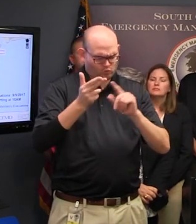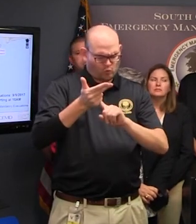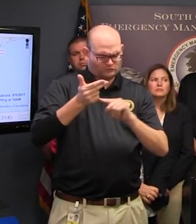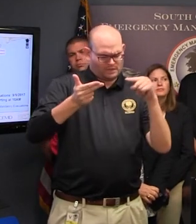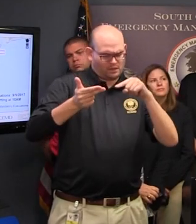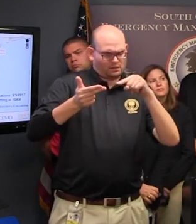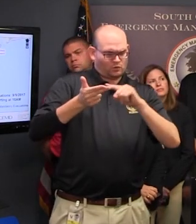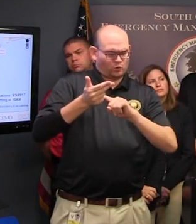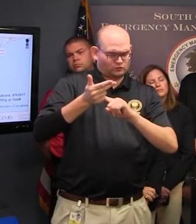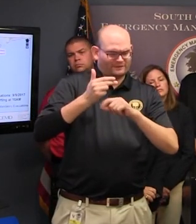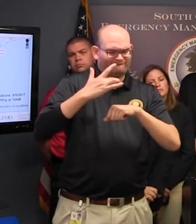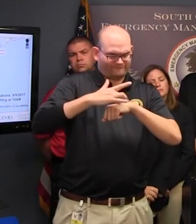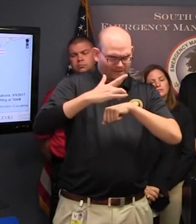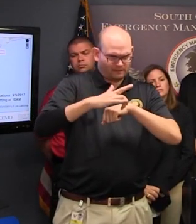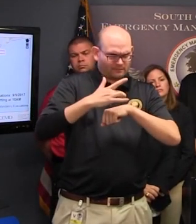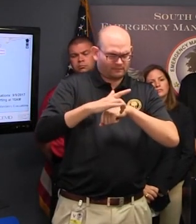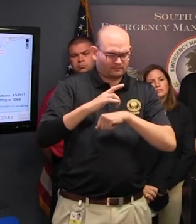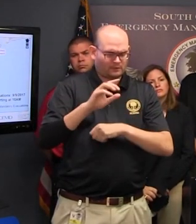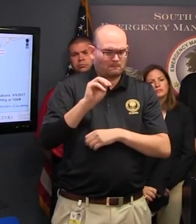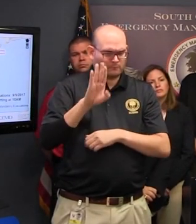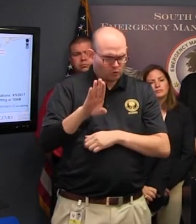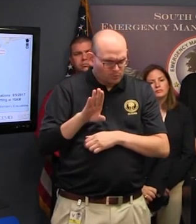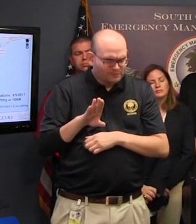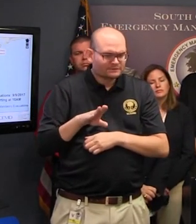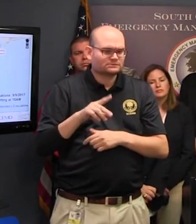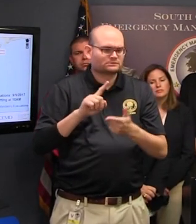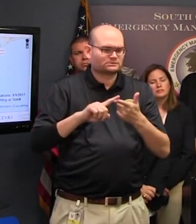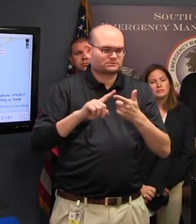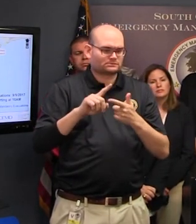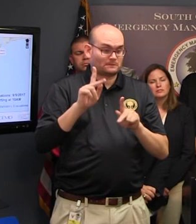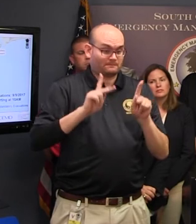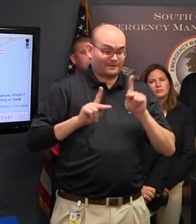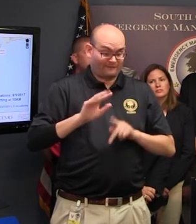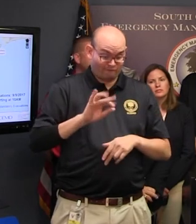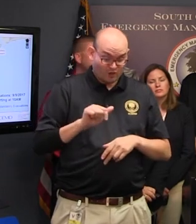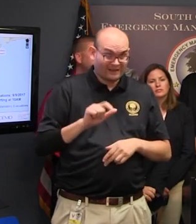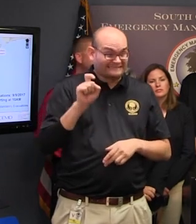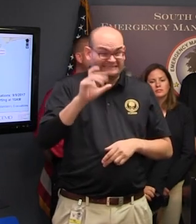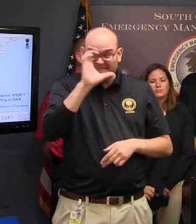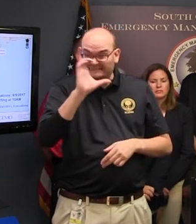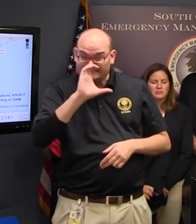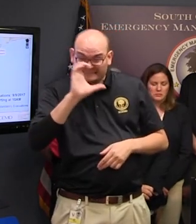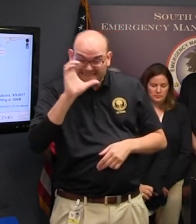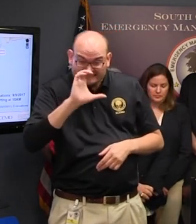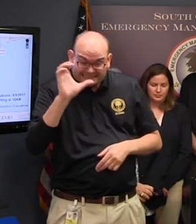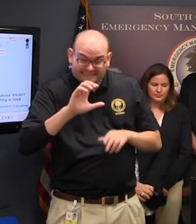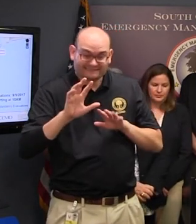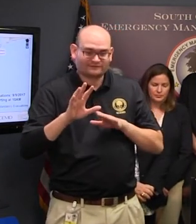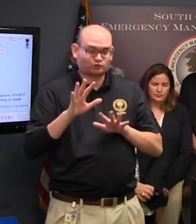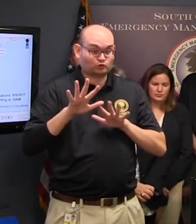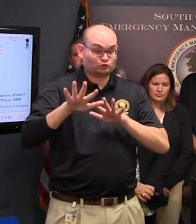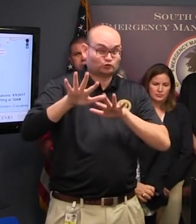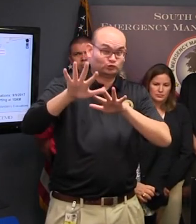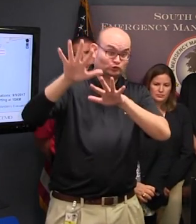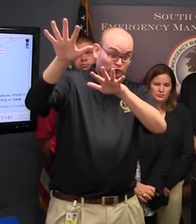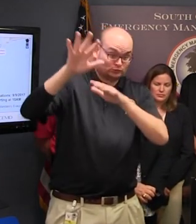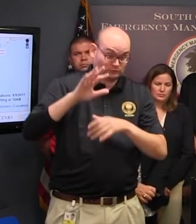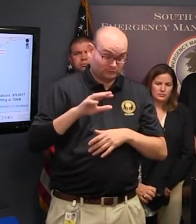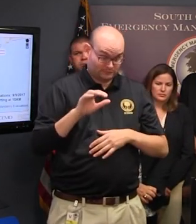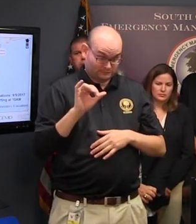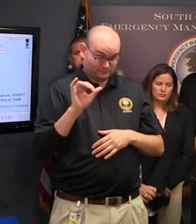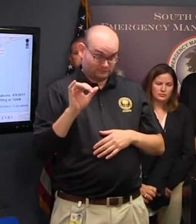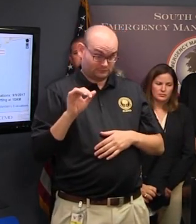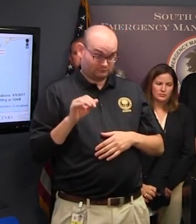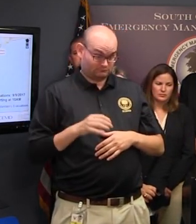in Myrtle Beach For folks coming up from Georgia and Florida Have there been any requests from those states Or from evacuees from those